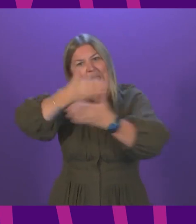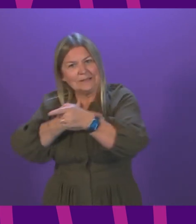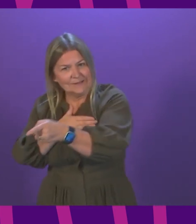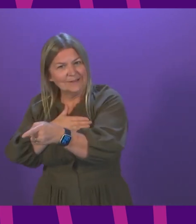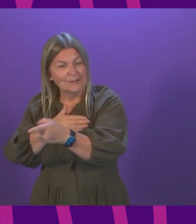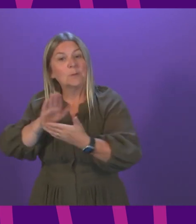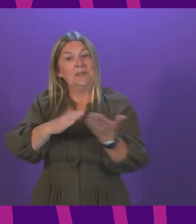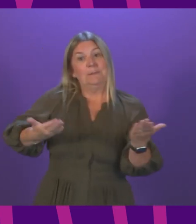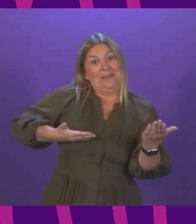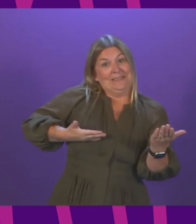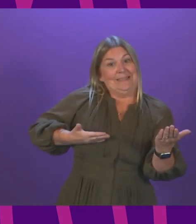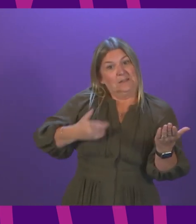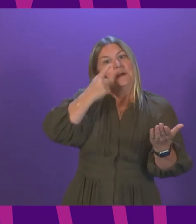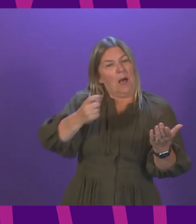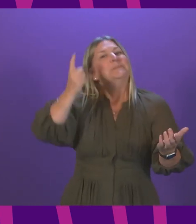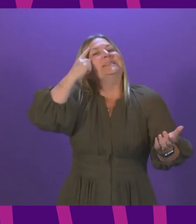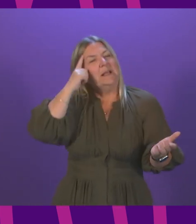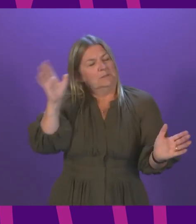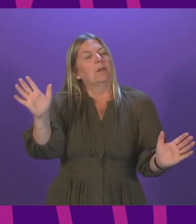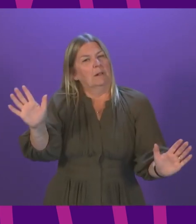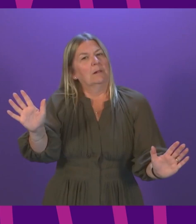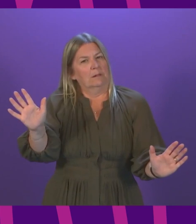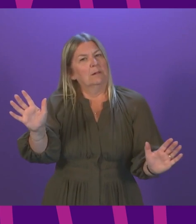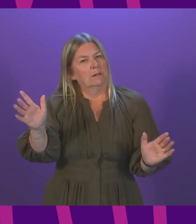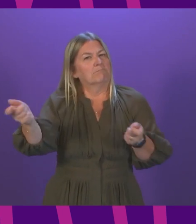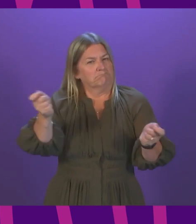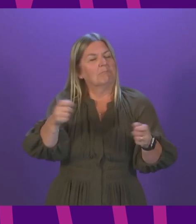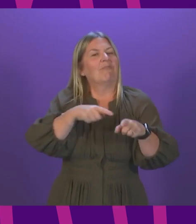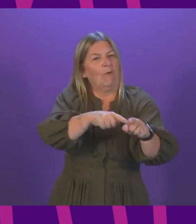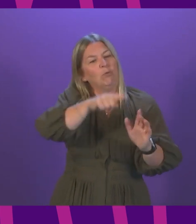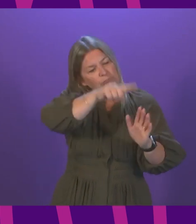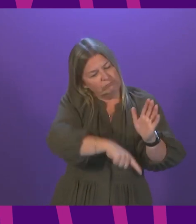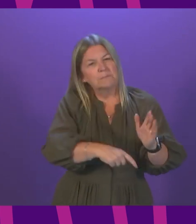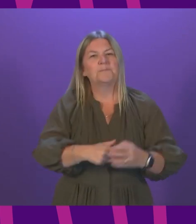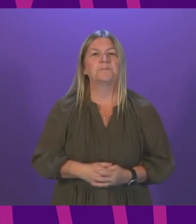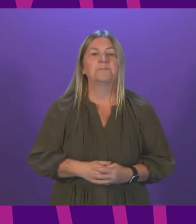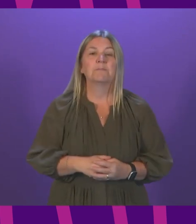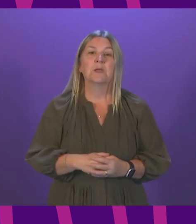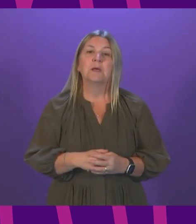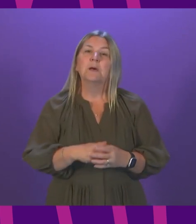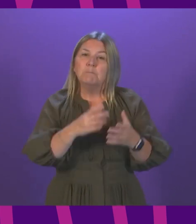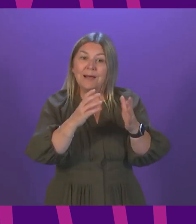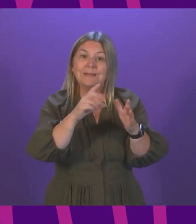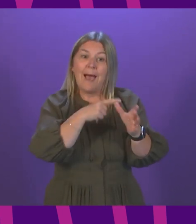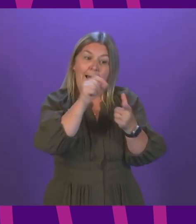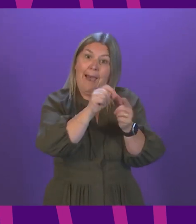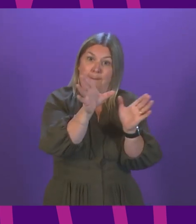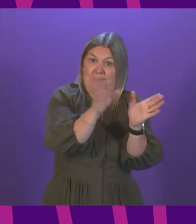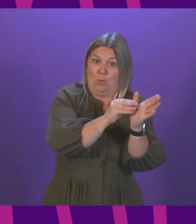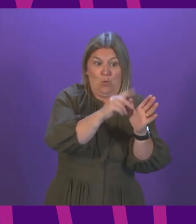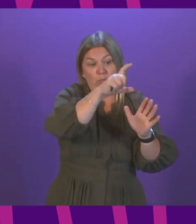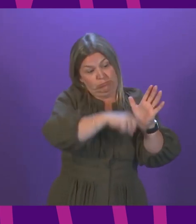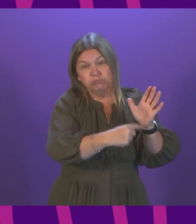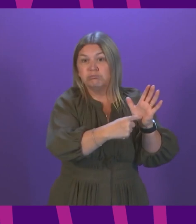businesses can make sensible judgments. In terms of other practicalities, the NHS COVID status app will be available for download